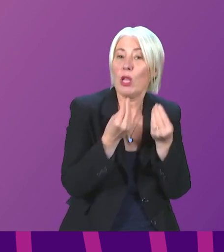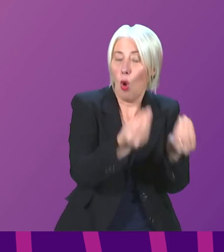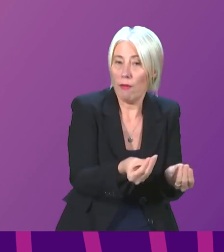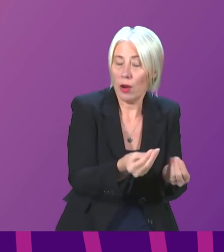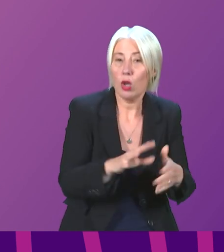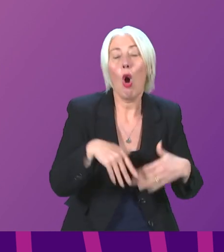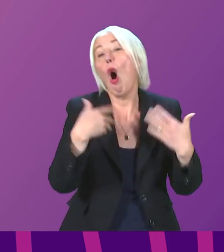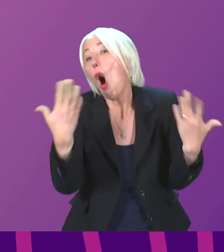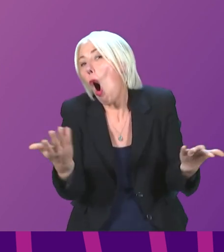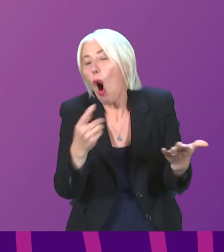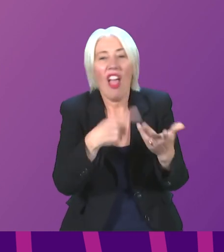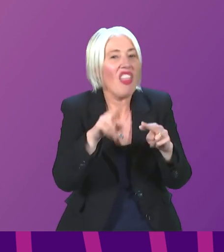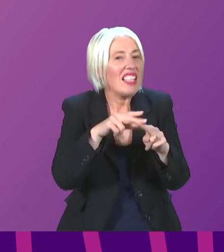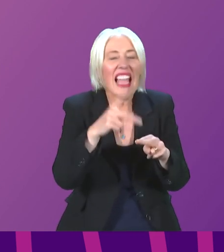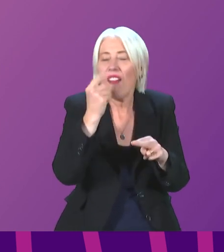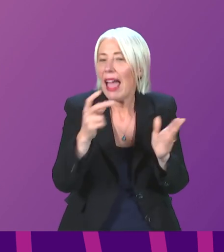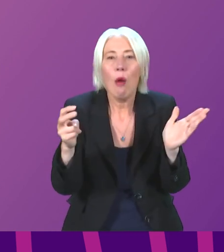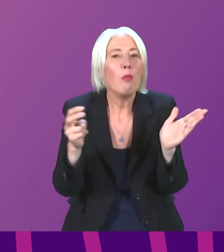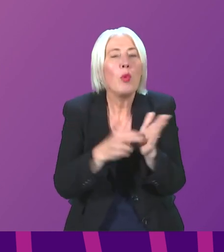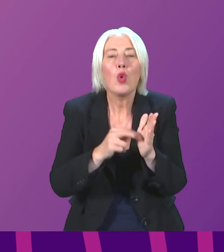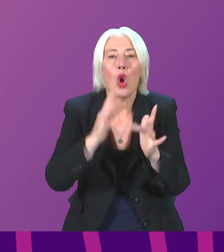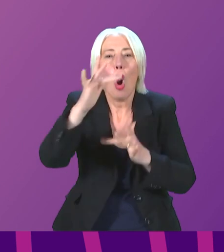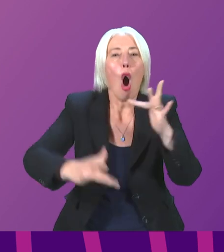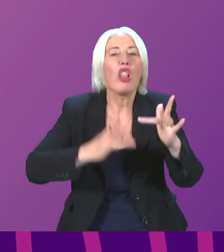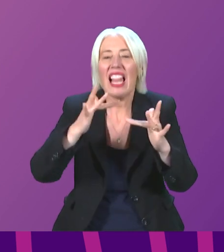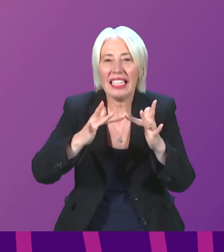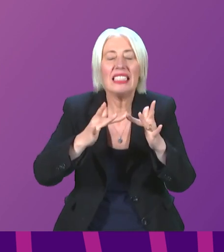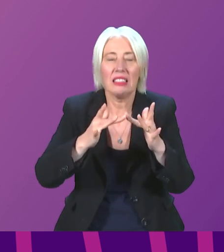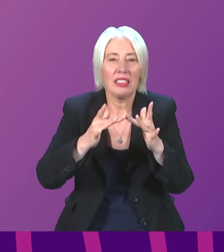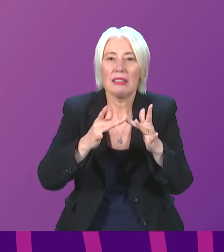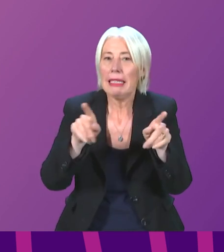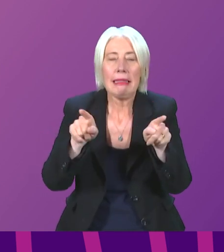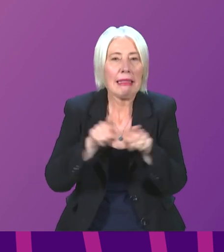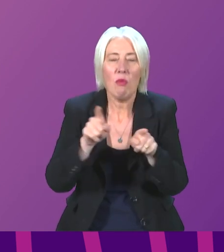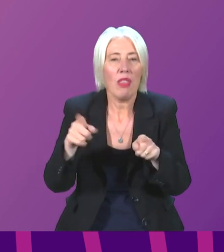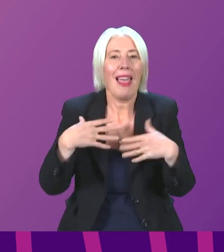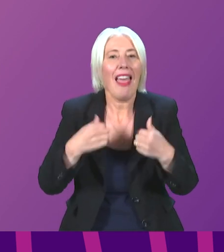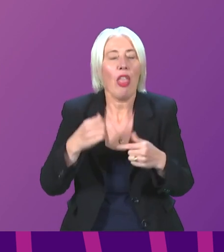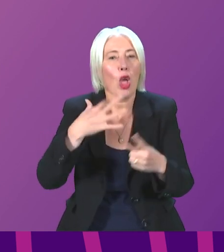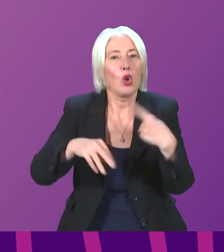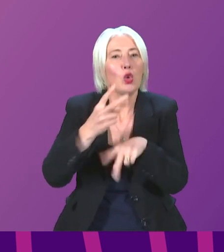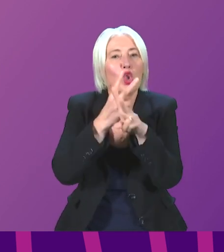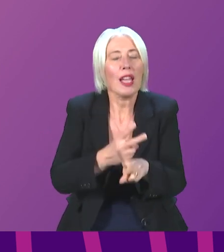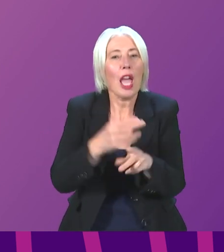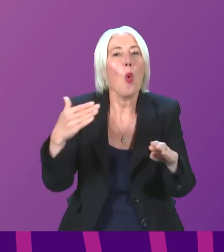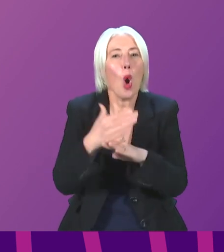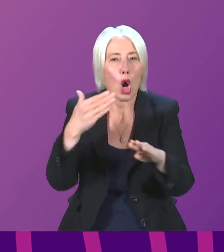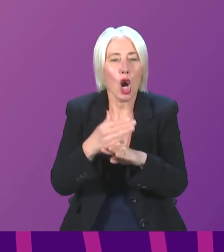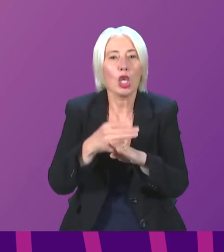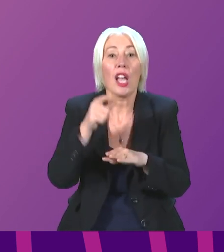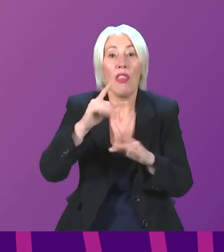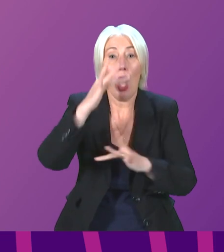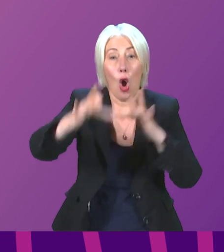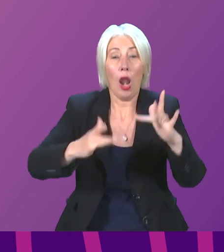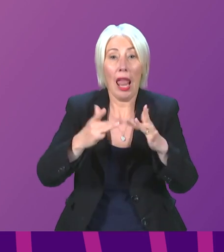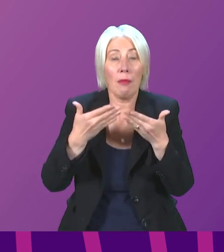alternatively, they can book their appointment through the online portal, along with health and social care workers, which has been open. That portal has